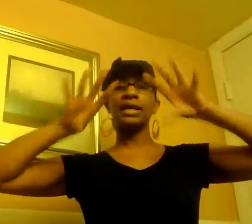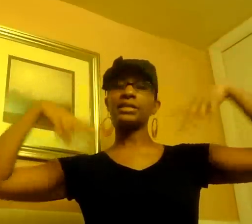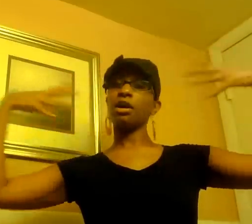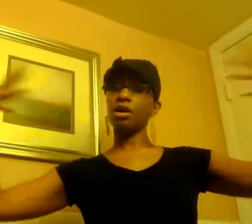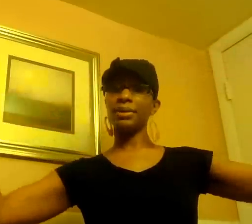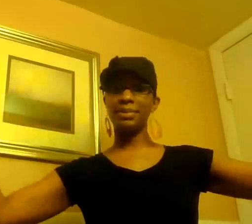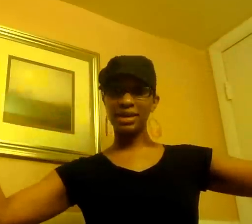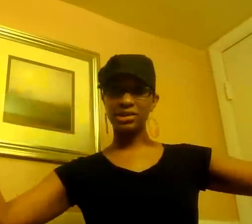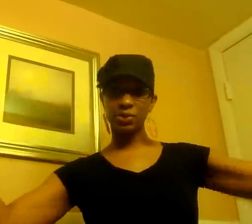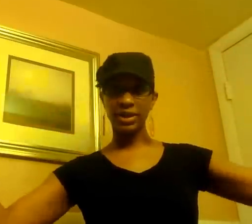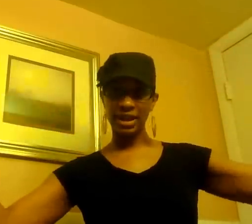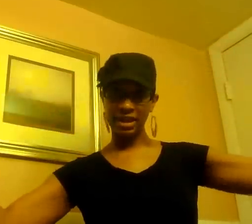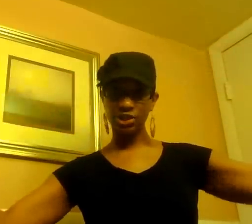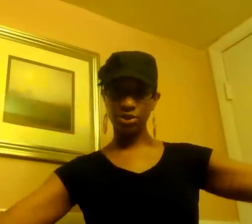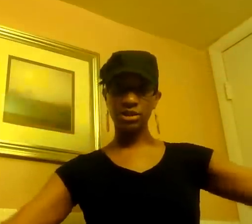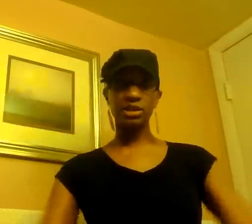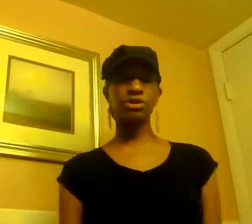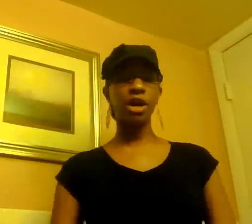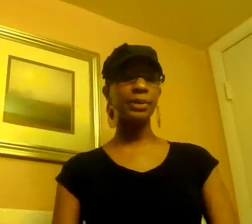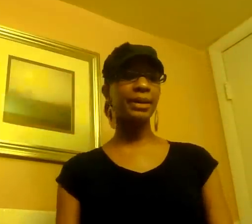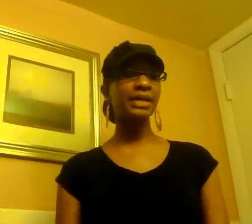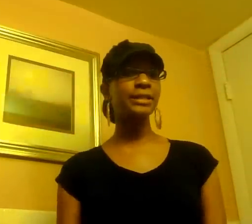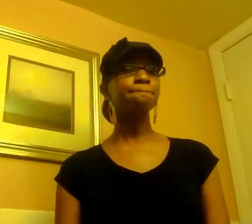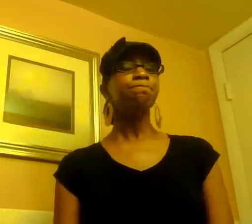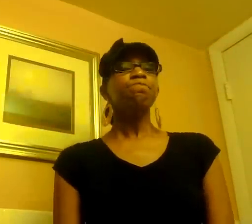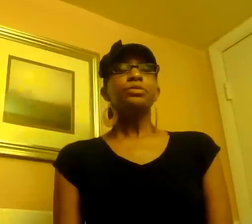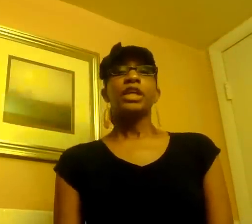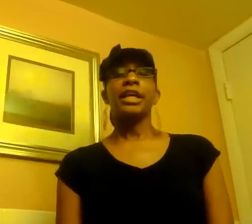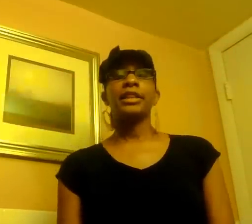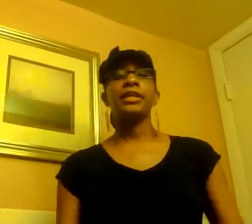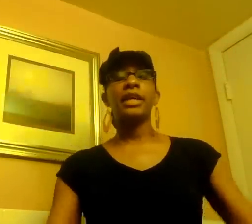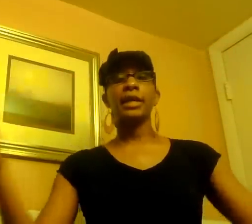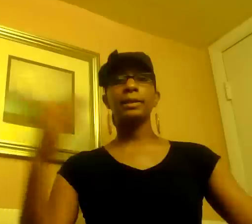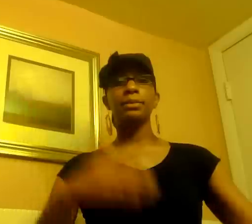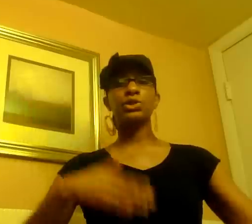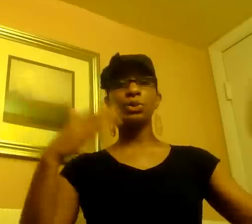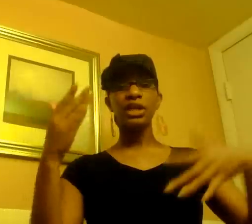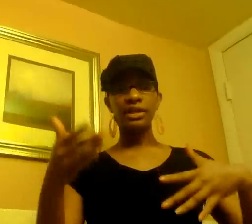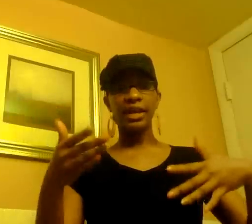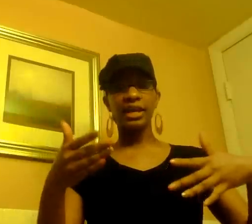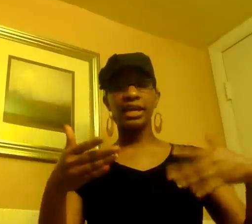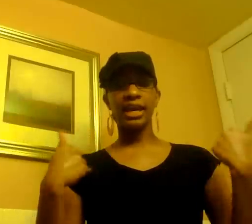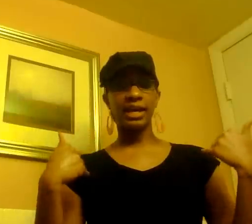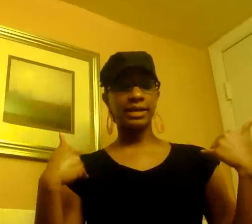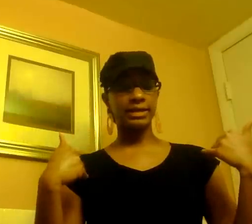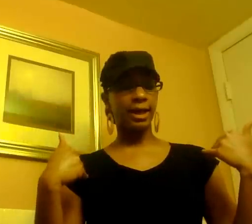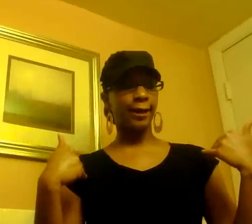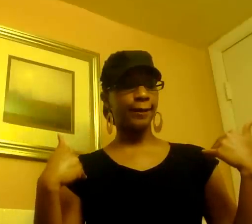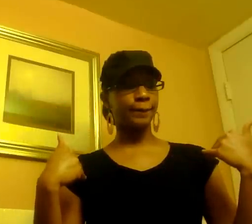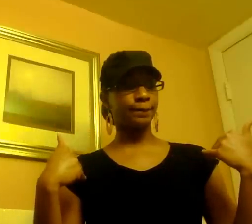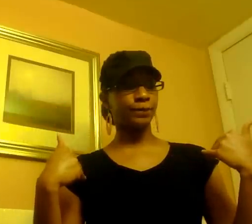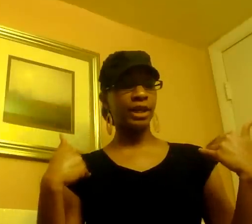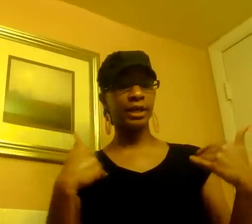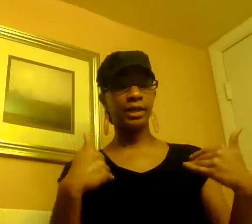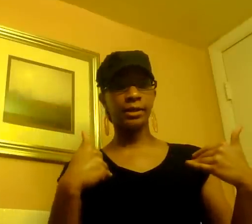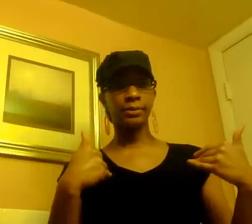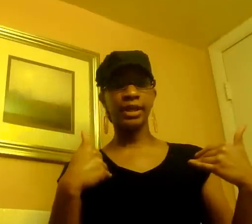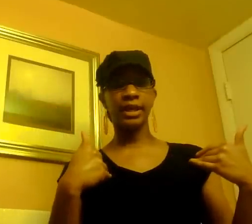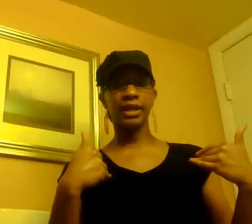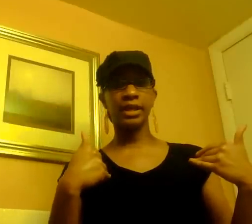i guess an army base or whatnot i guess you consider army base and then like in between that it has um him and